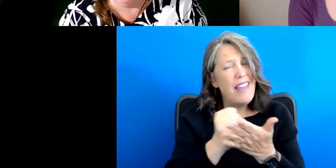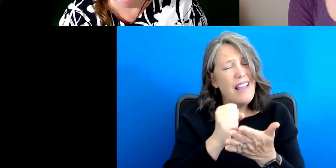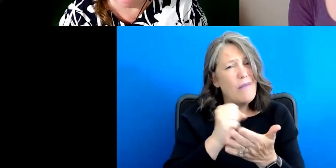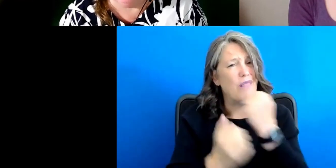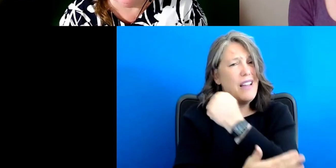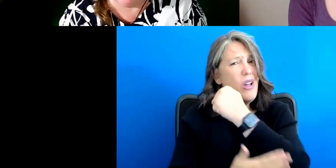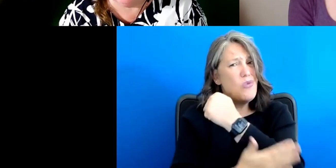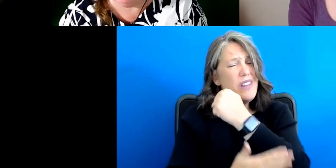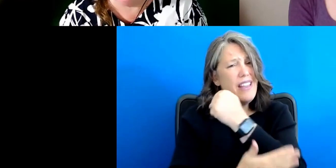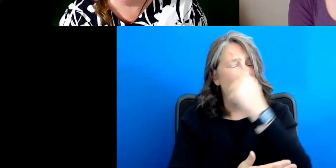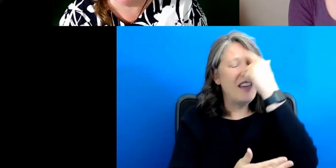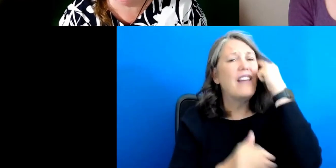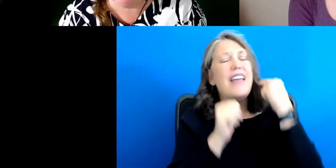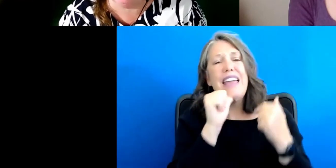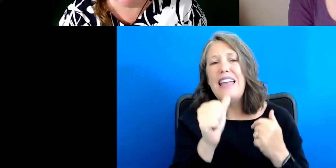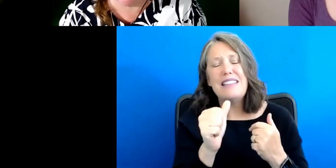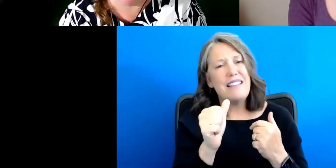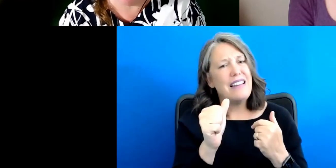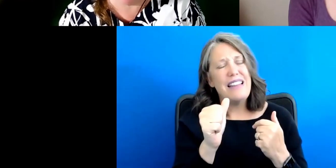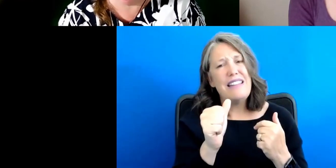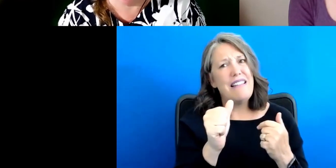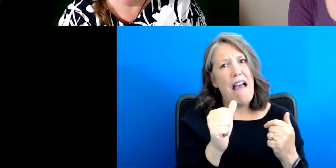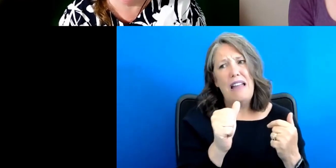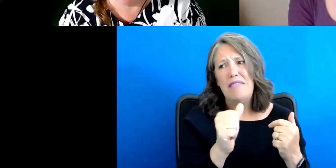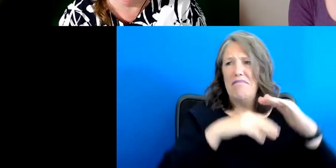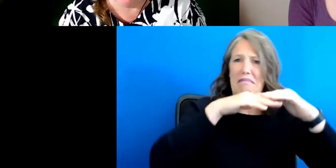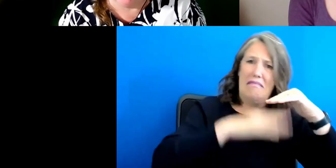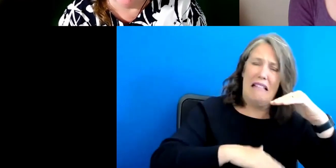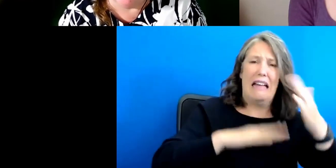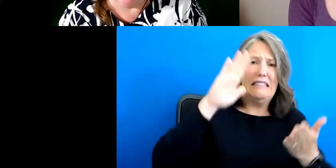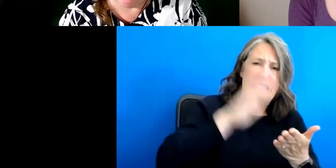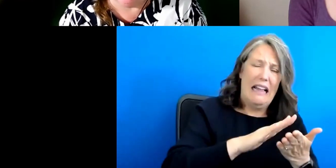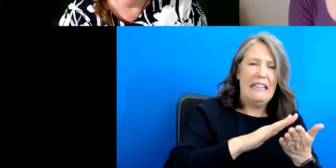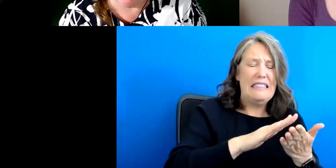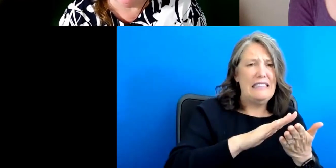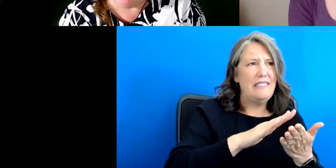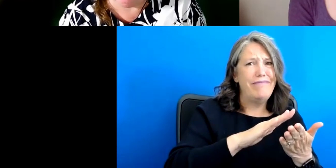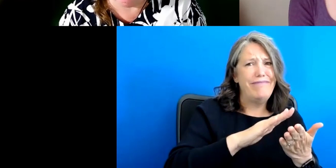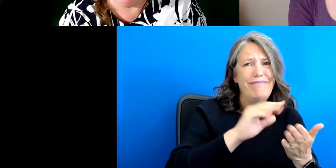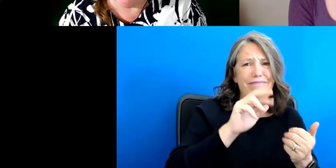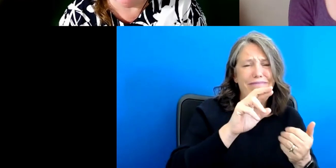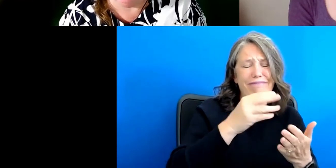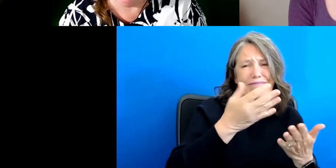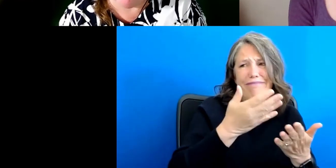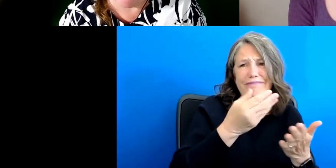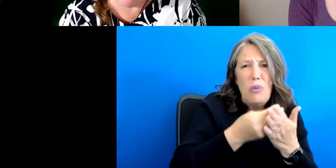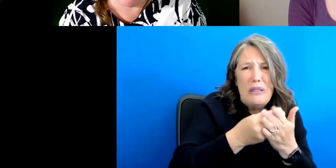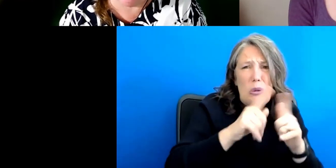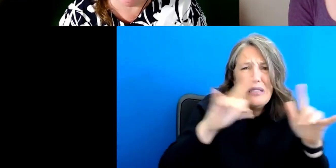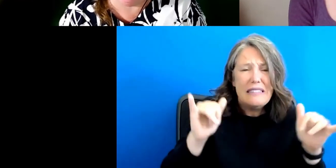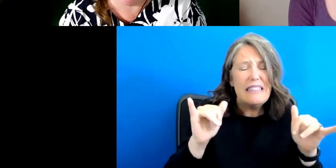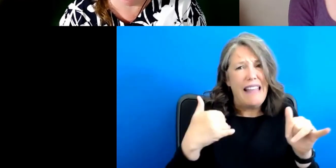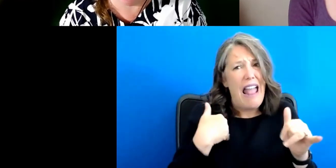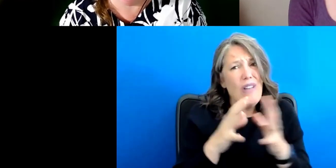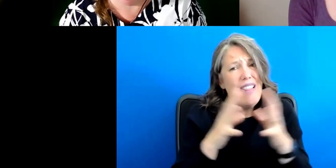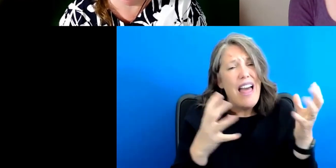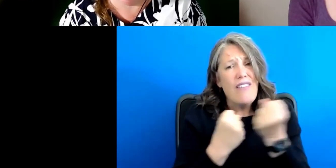um, described as less resourced in any way. So, um, they do have a lot of advocacy